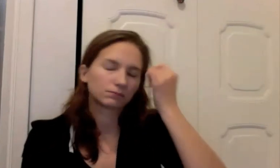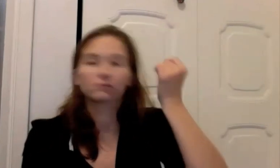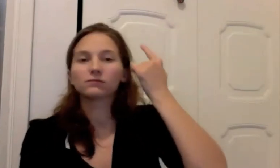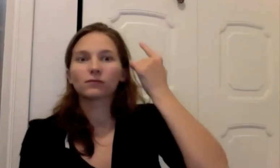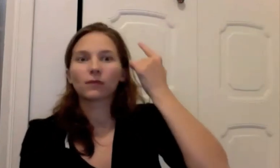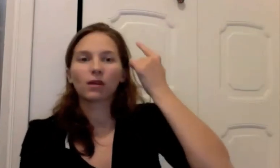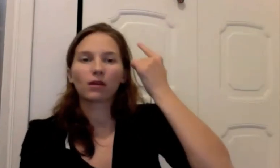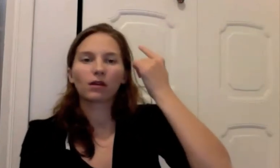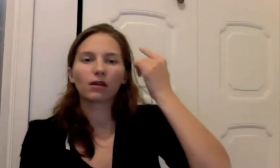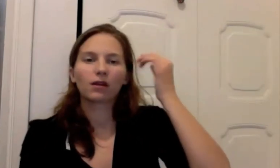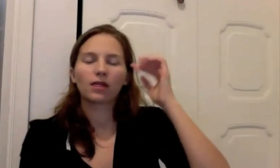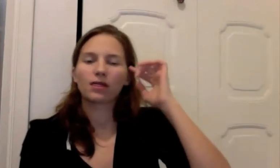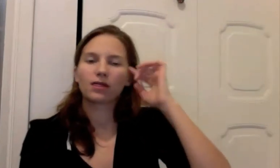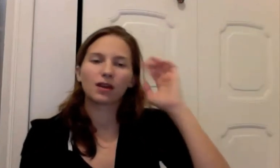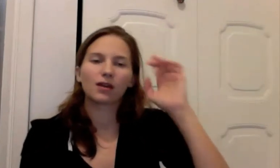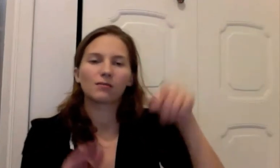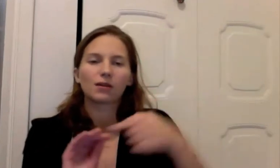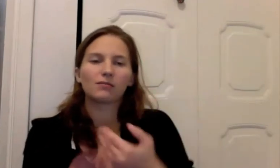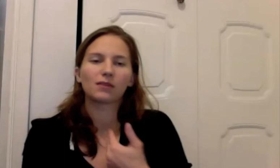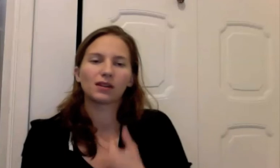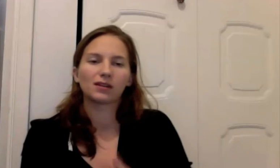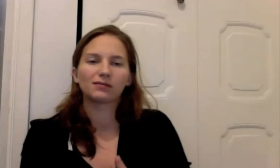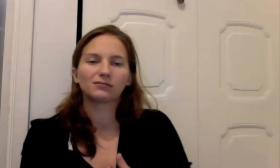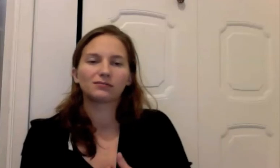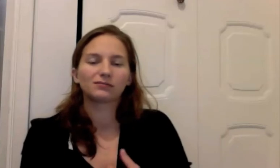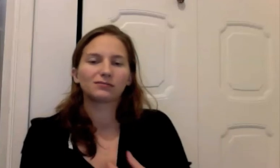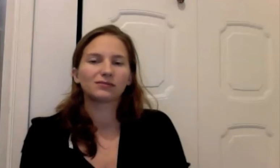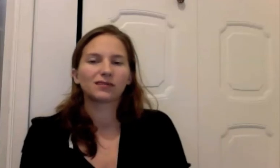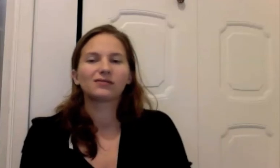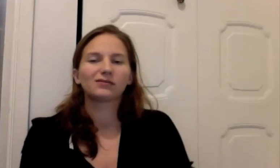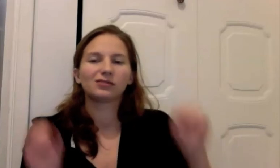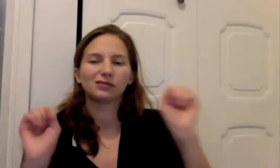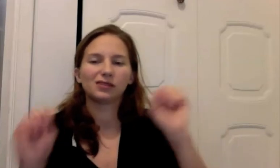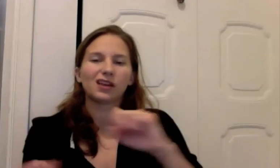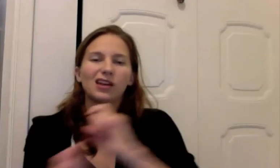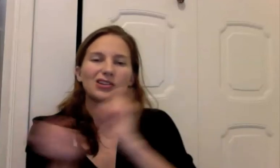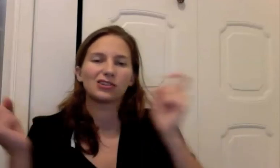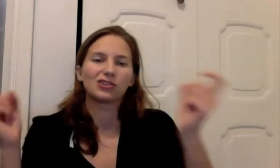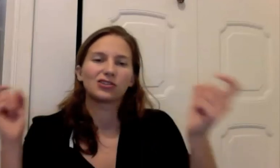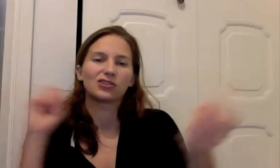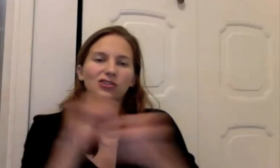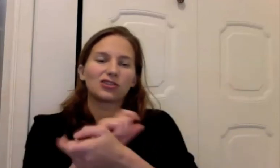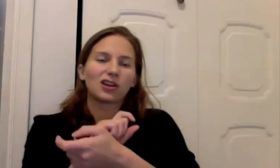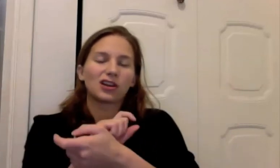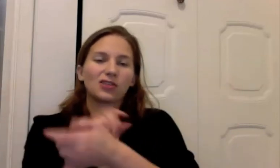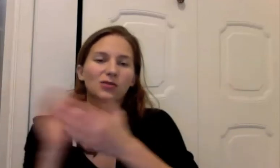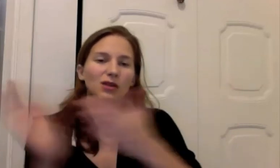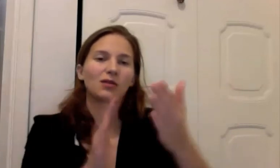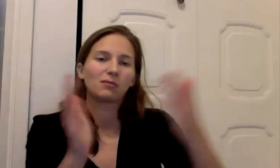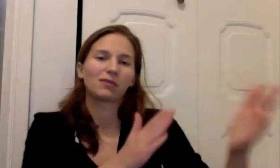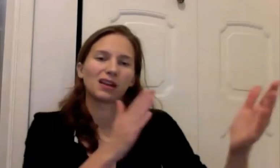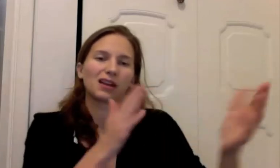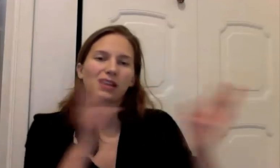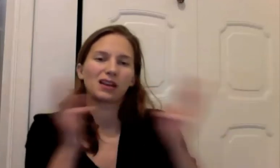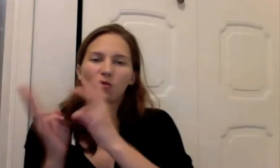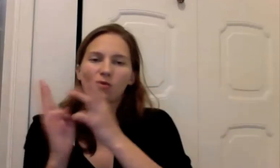wish you had stayed You can plan for a change in The weather and time But I never